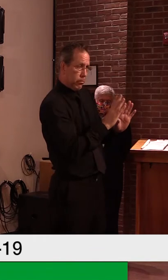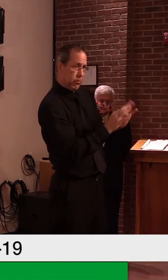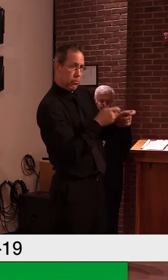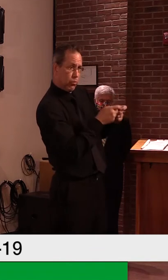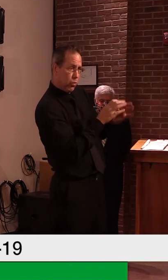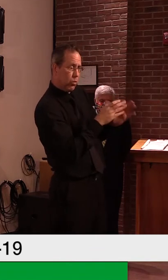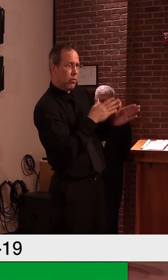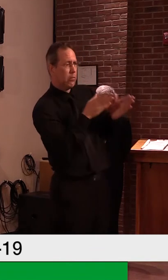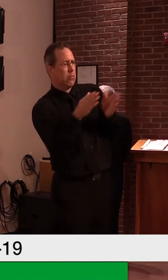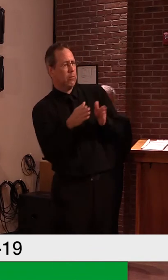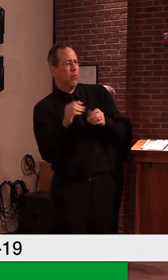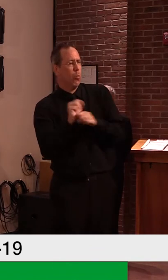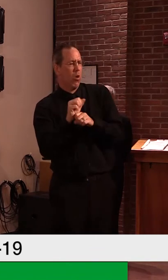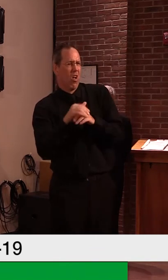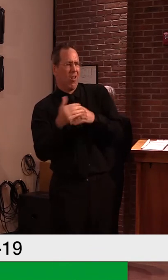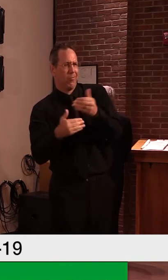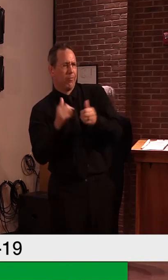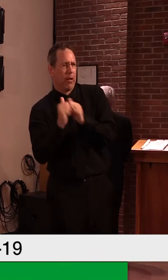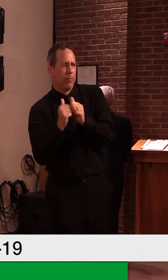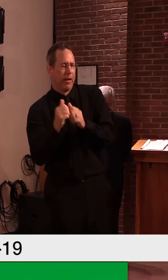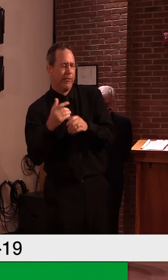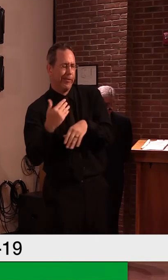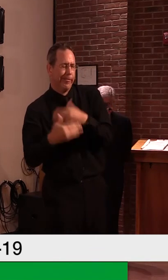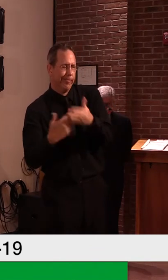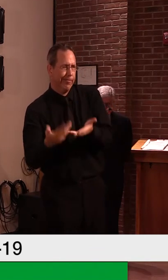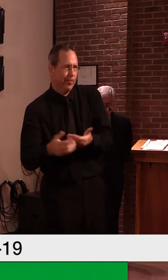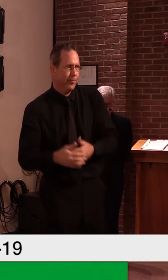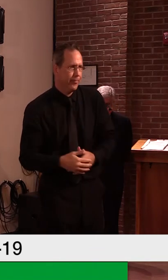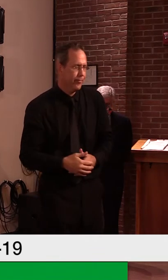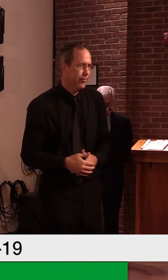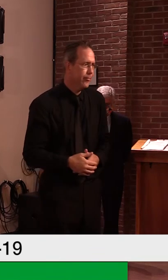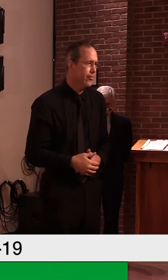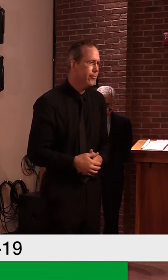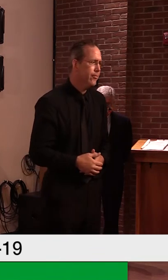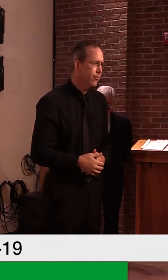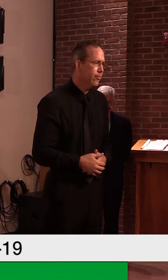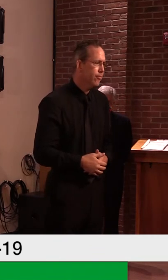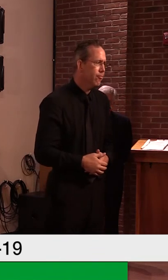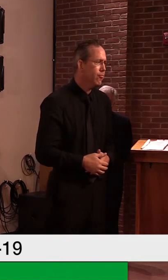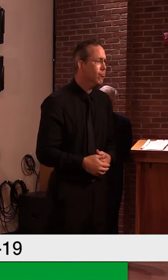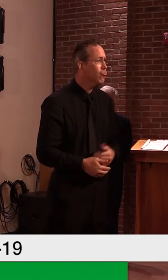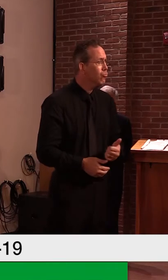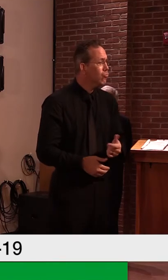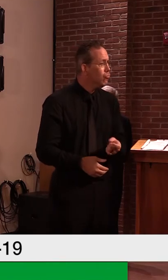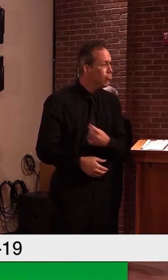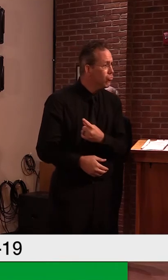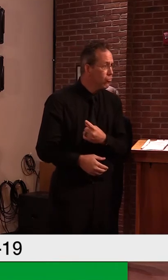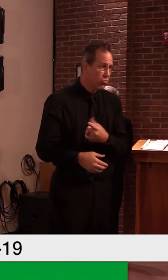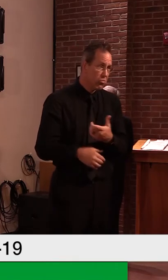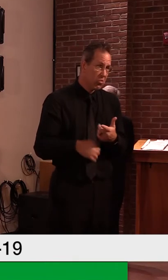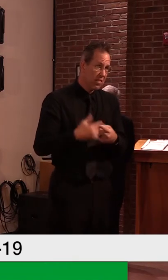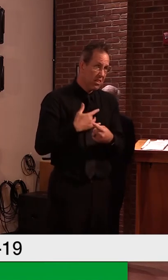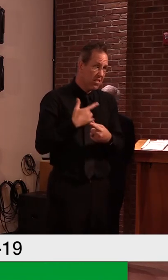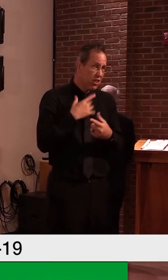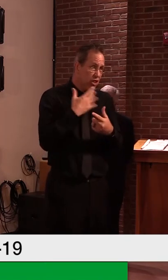All right. compare with your other, um, your, your competitors, do you feel like you have a good chance going into it? I think I have as good a chance